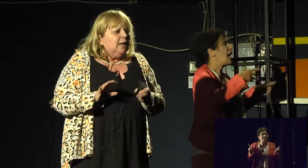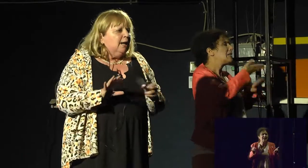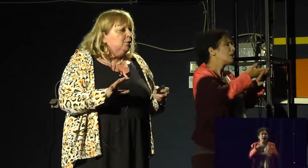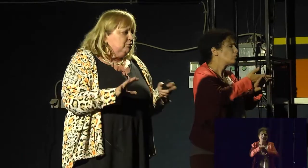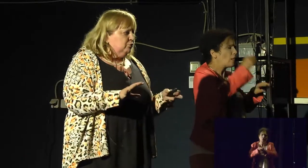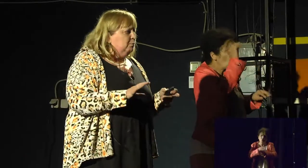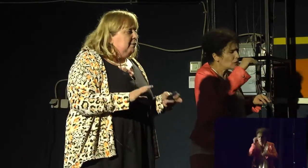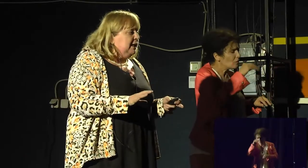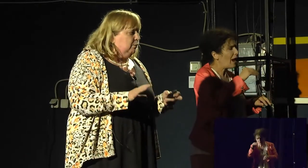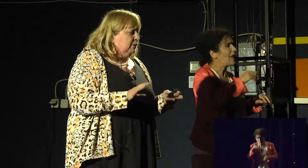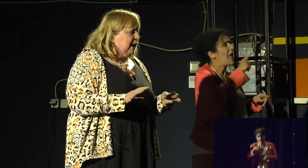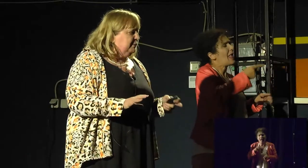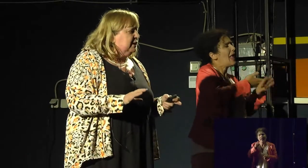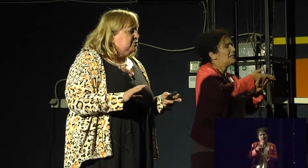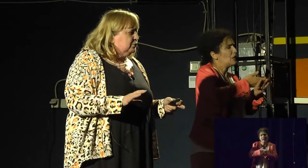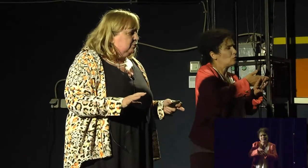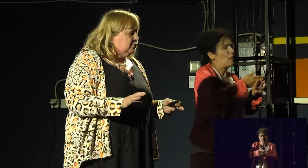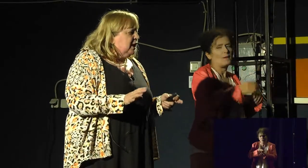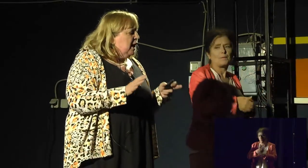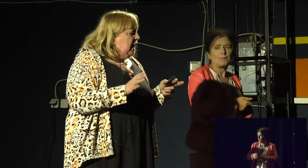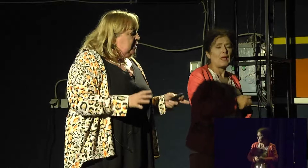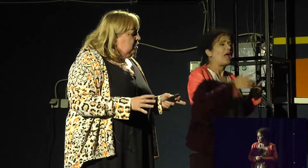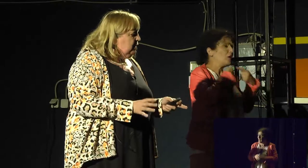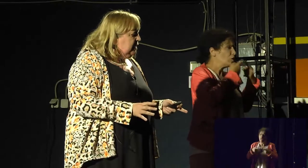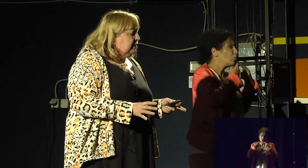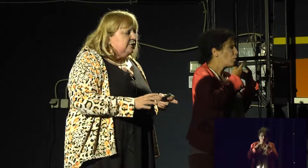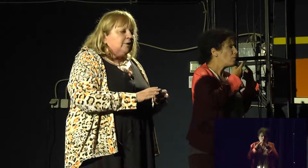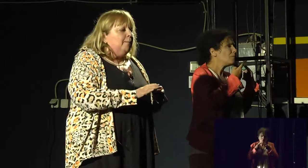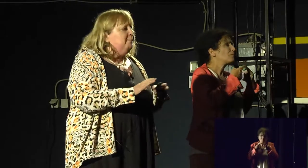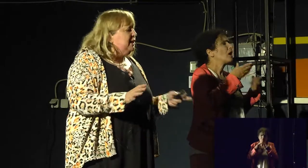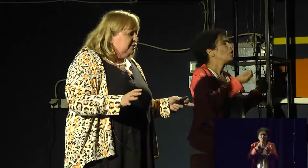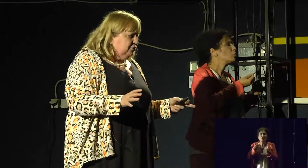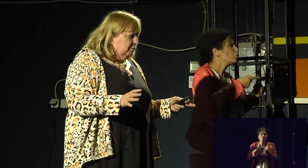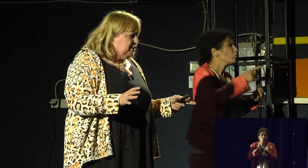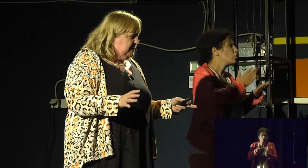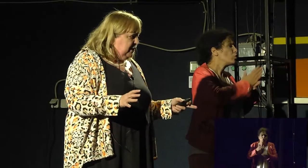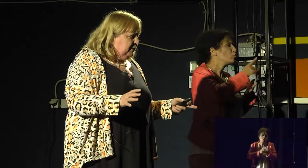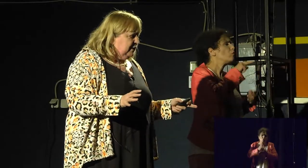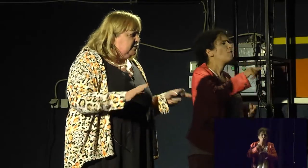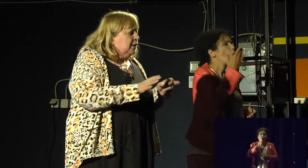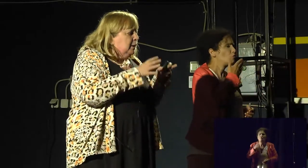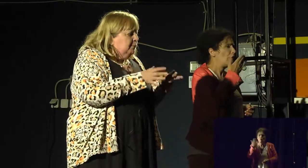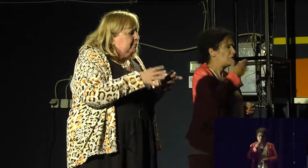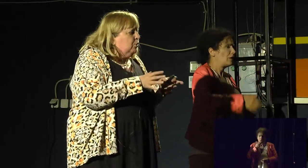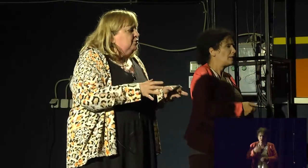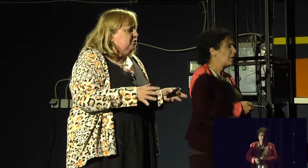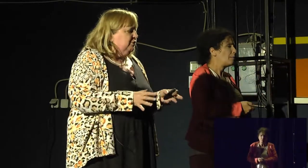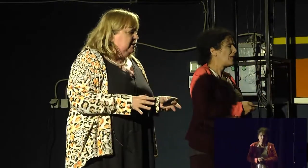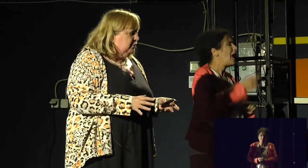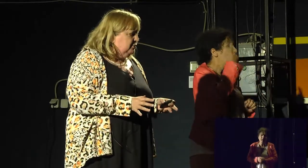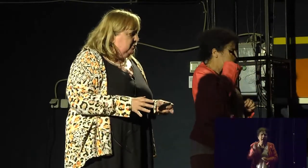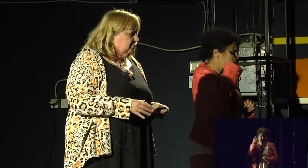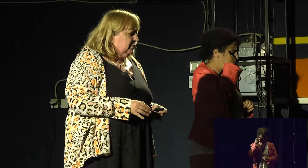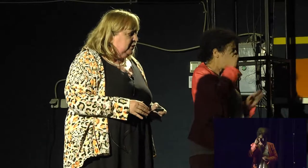education. I'm going to talk mainly about happening in schools. I know Hira does an amazing job as peer educators, but I'm